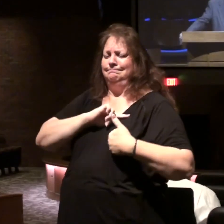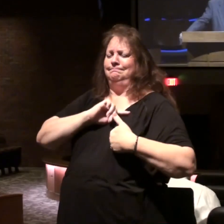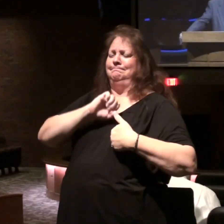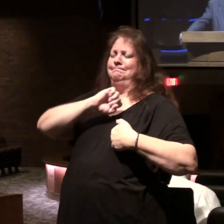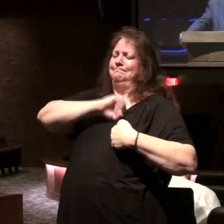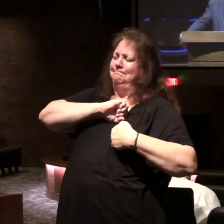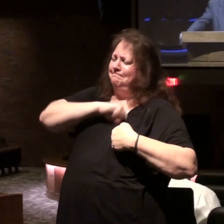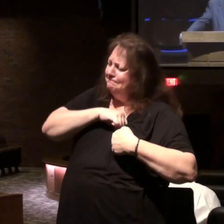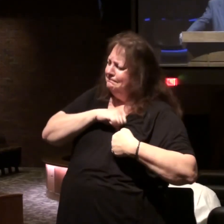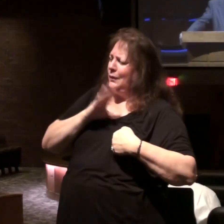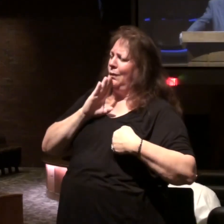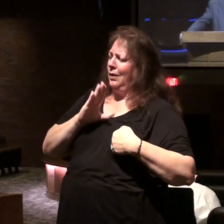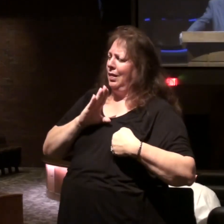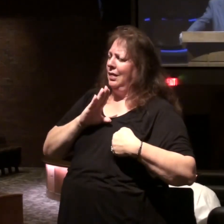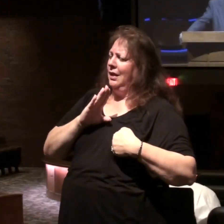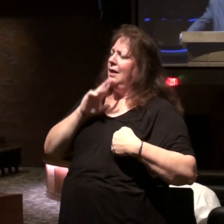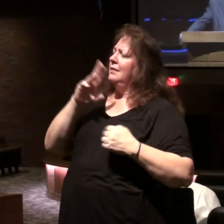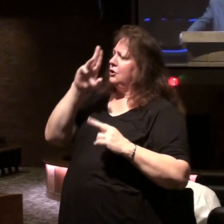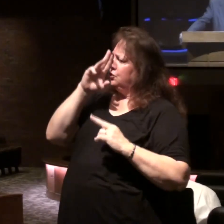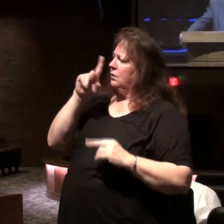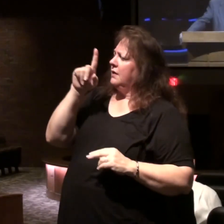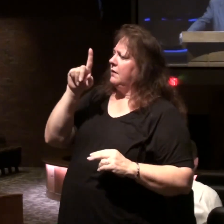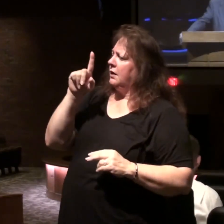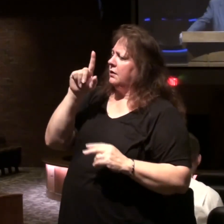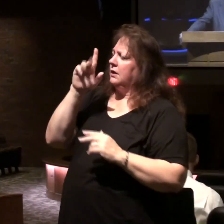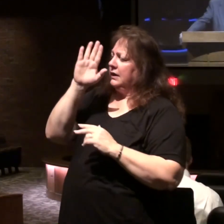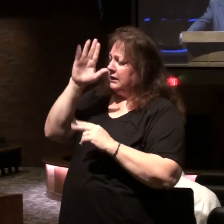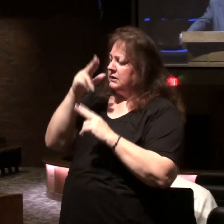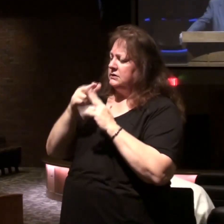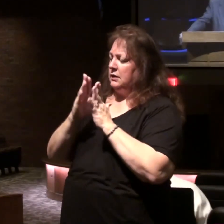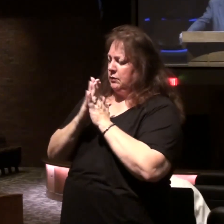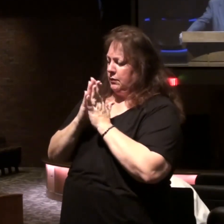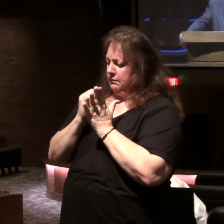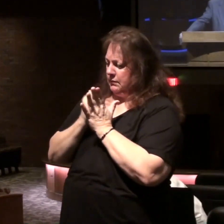to each heart that you might be honored in Christ's name amen